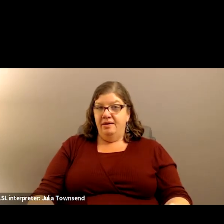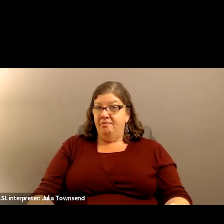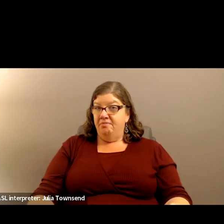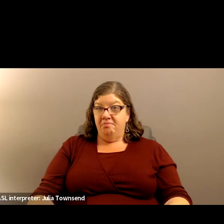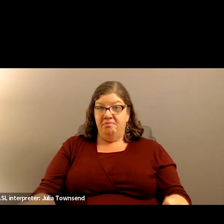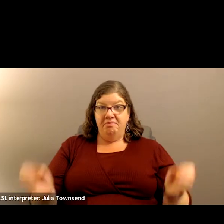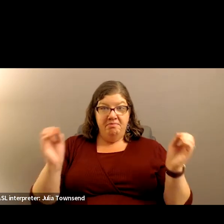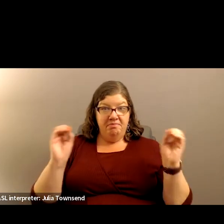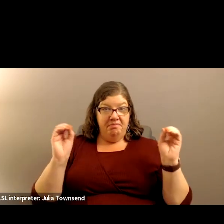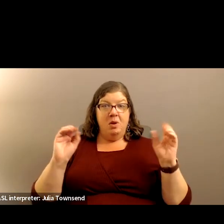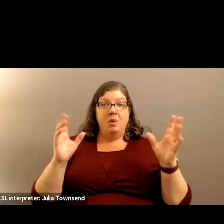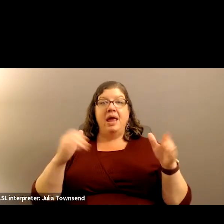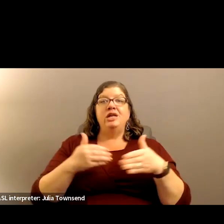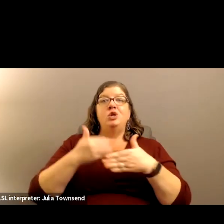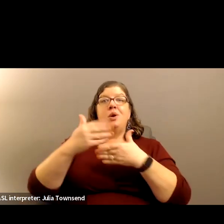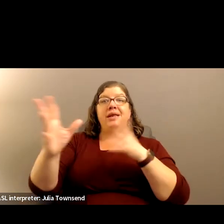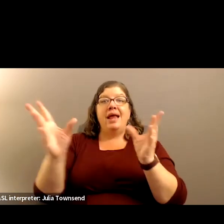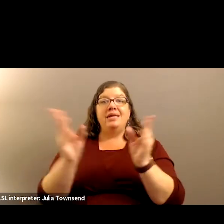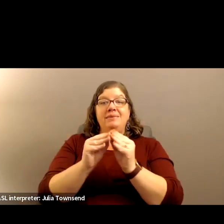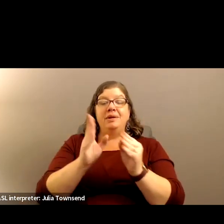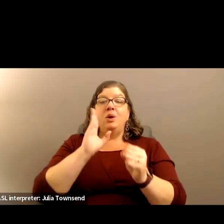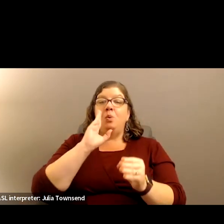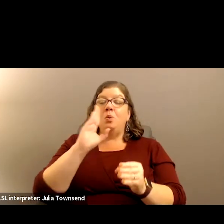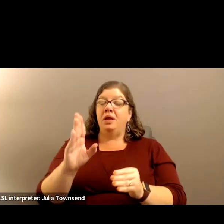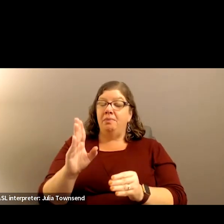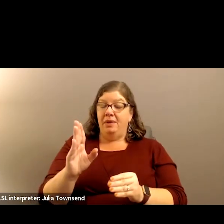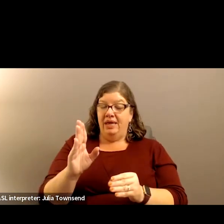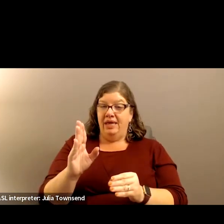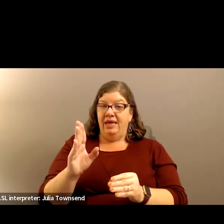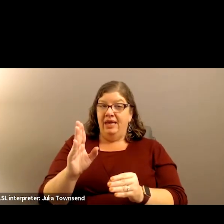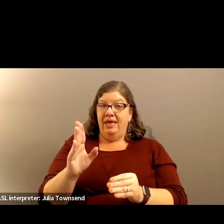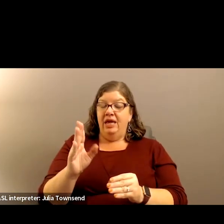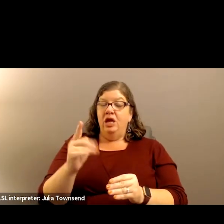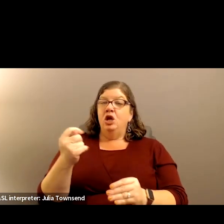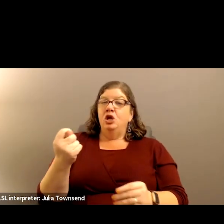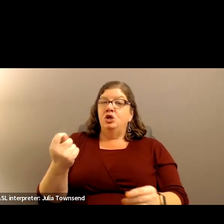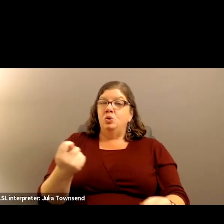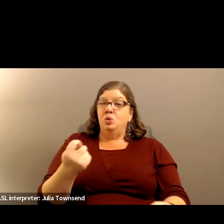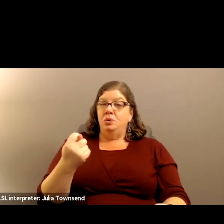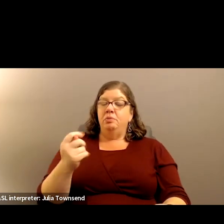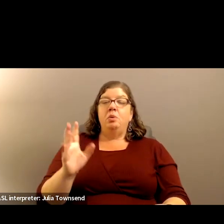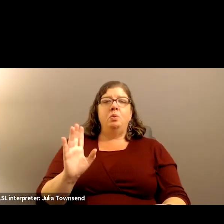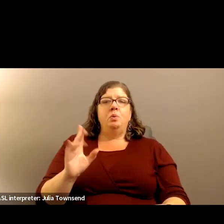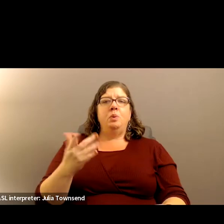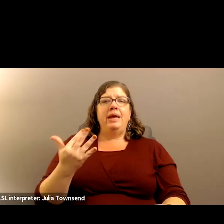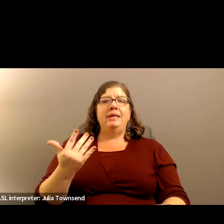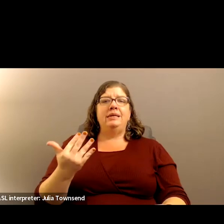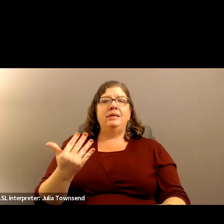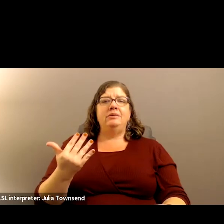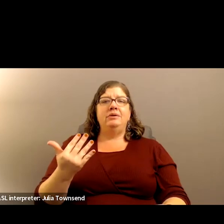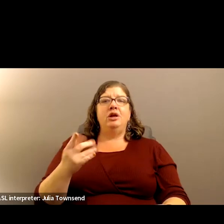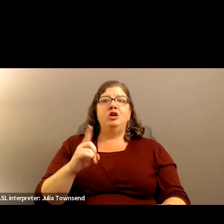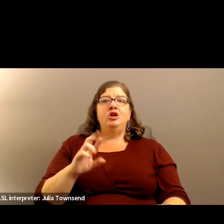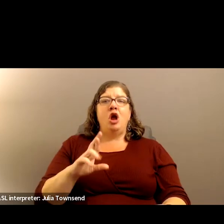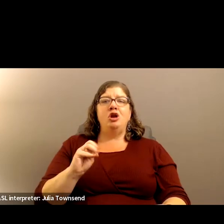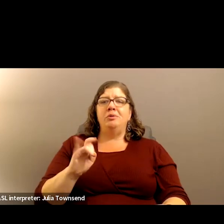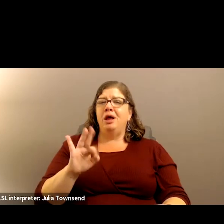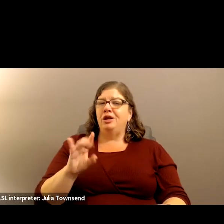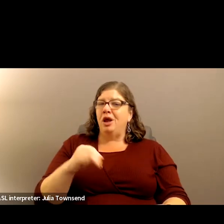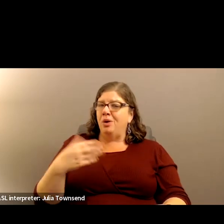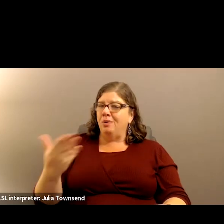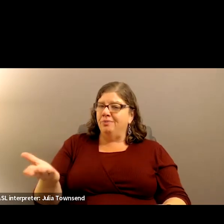Okay, so our next meeting will be on Tuesday. Oh, hold on. Dr. Maldonado.